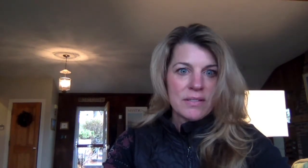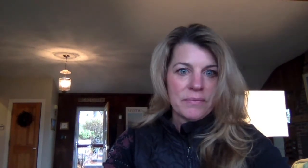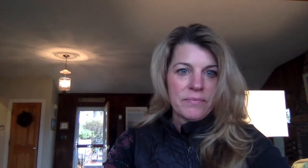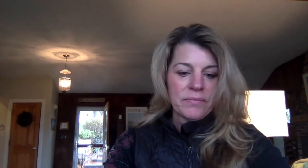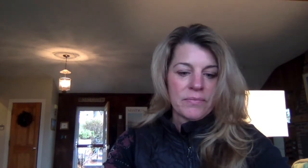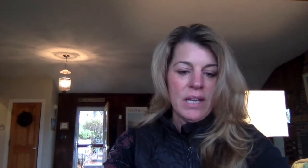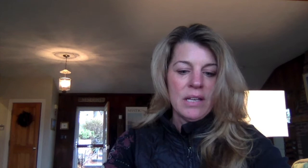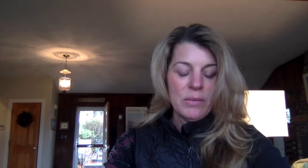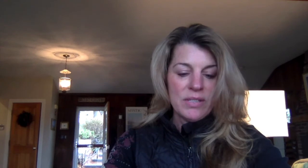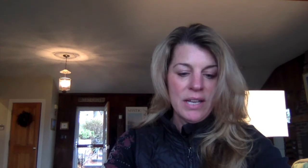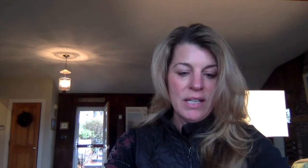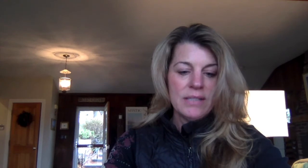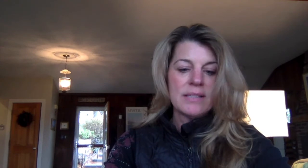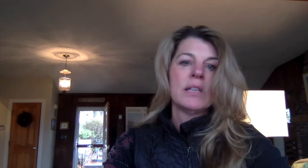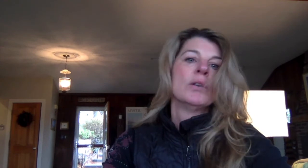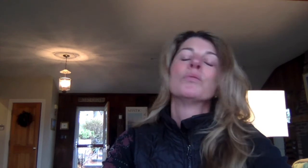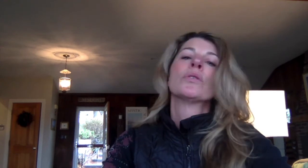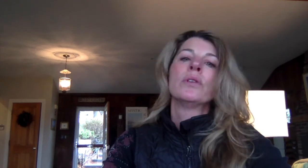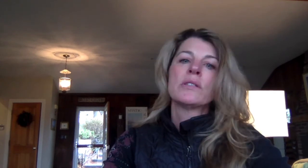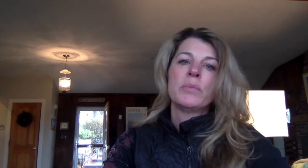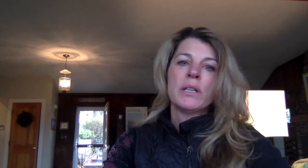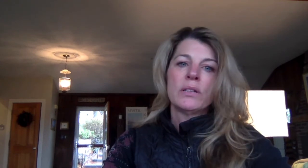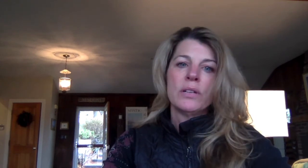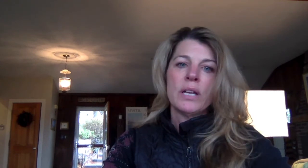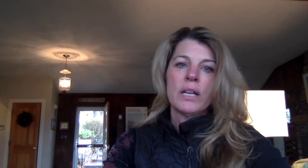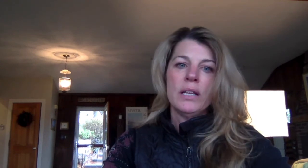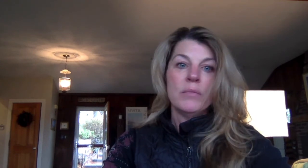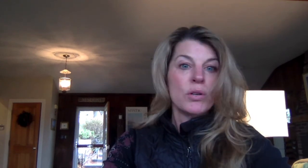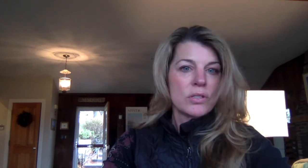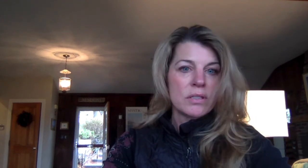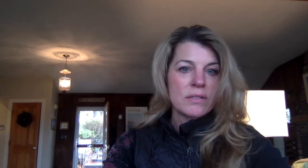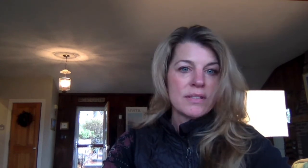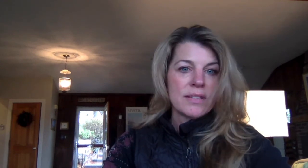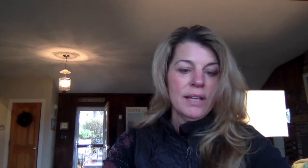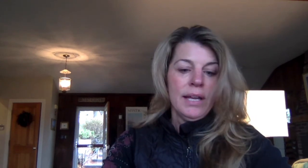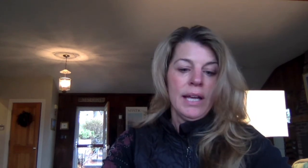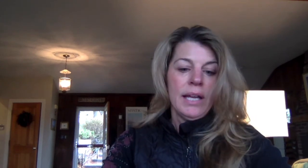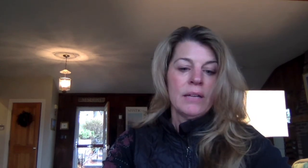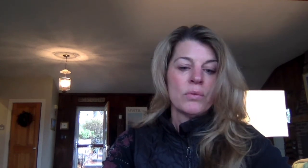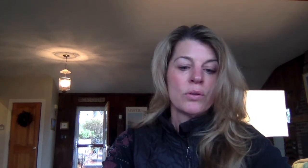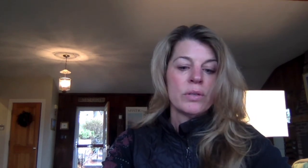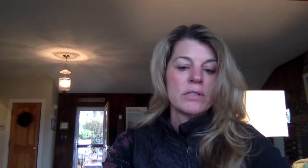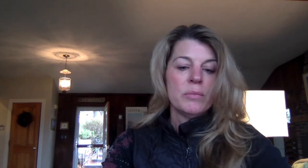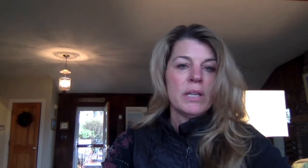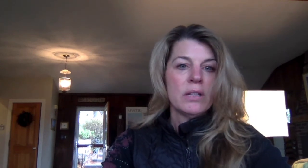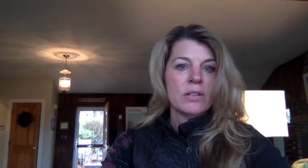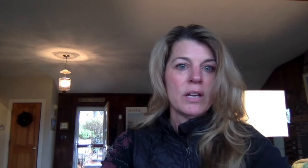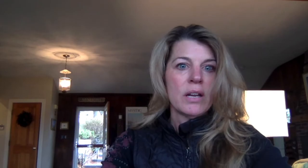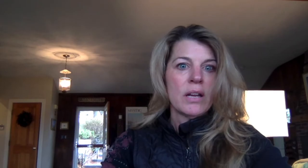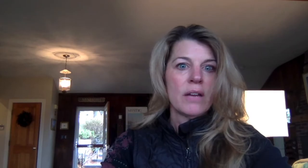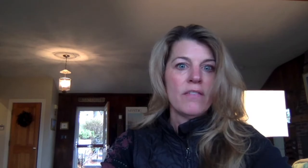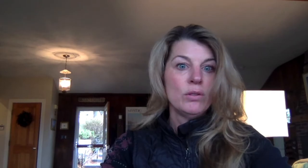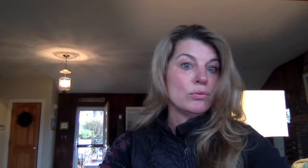animal signs we're going to be learning emotions and we're going to be learning foods